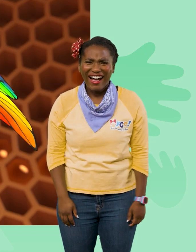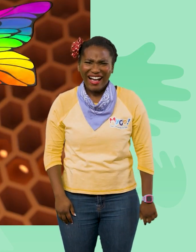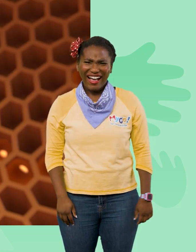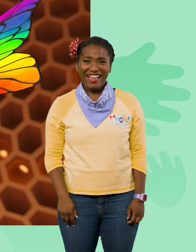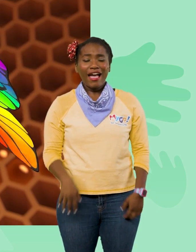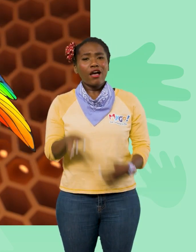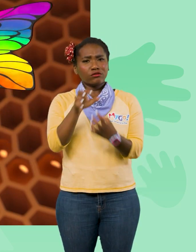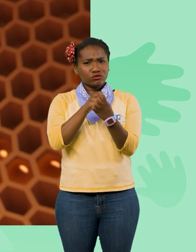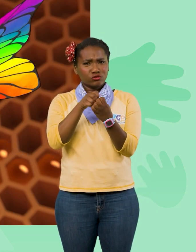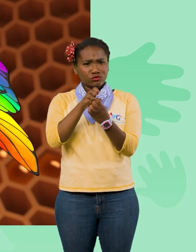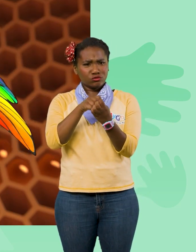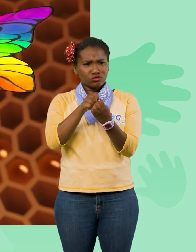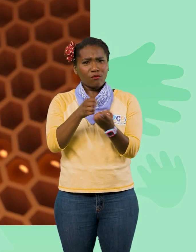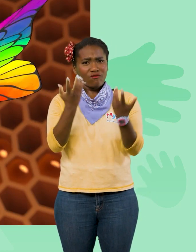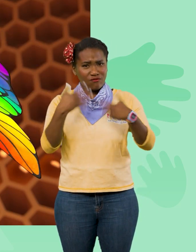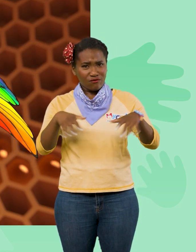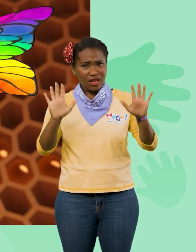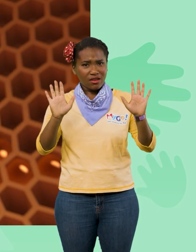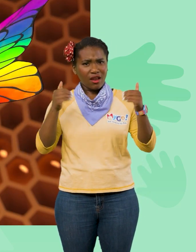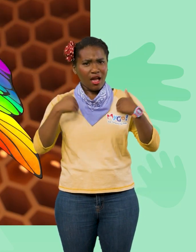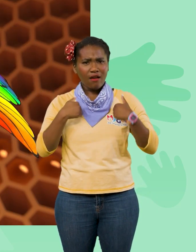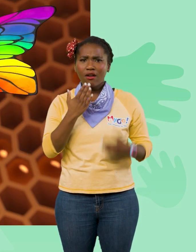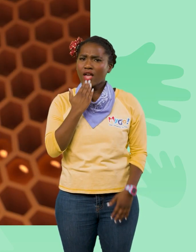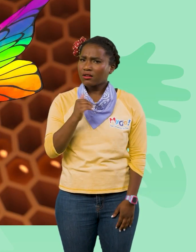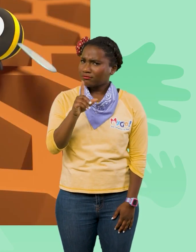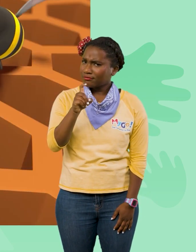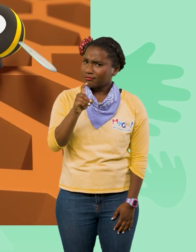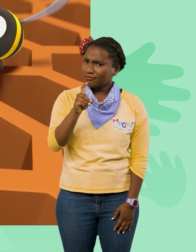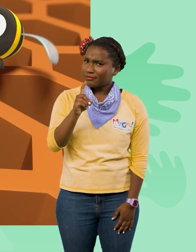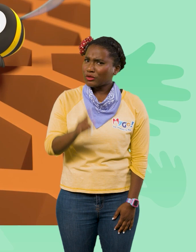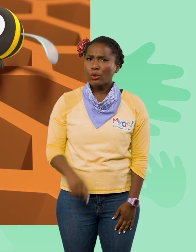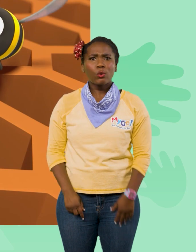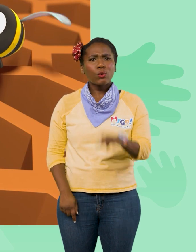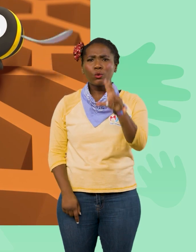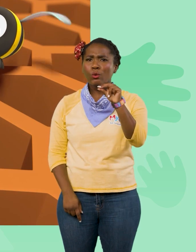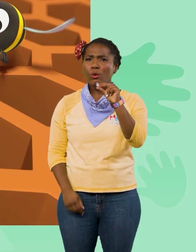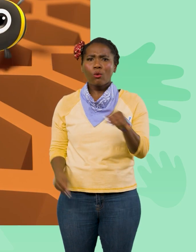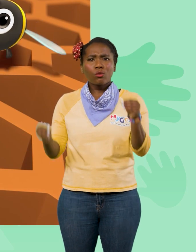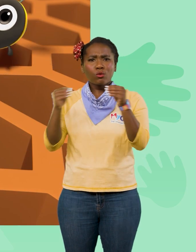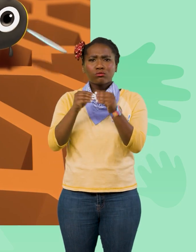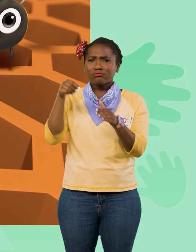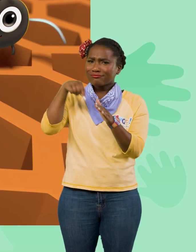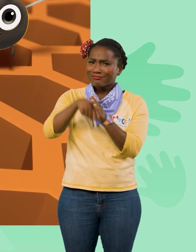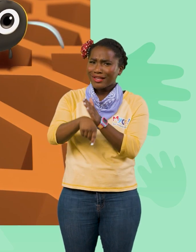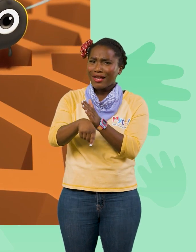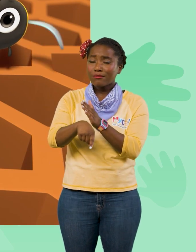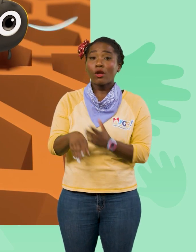And after you chew, then you have honey? No, no! There's more to show! We chew!